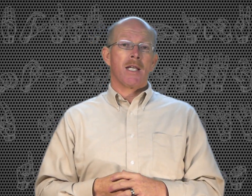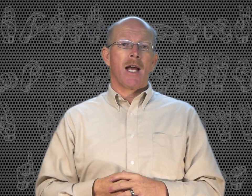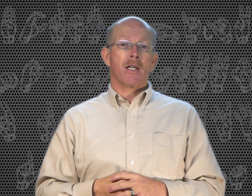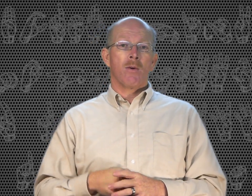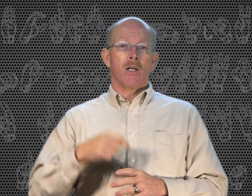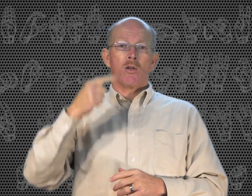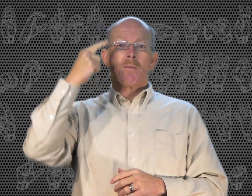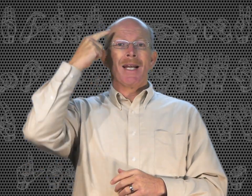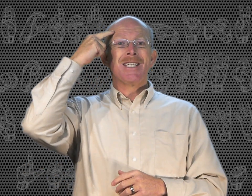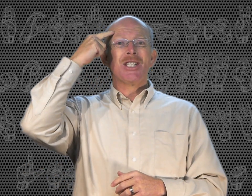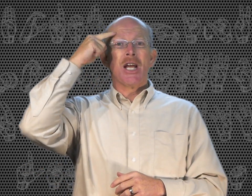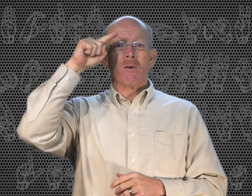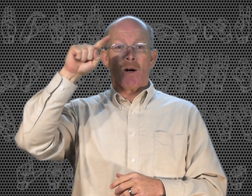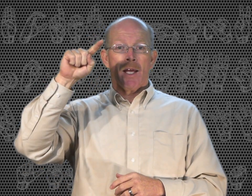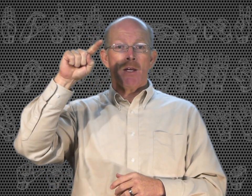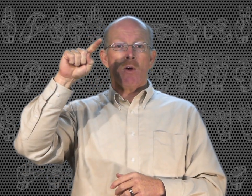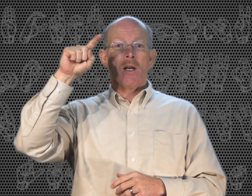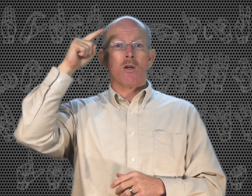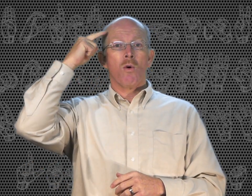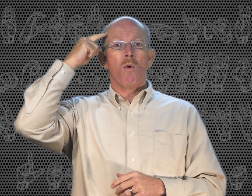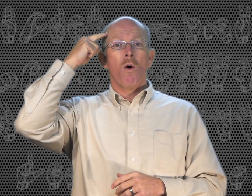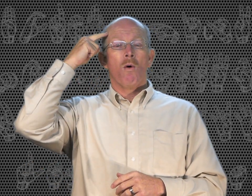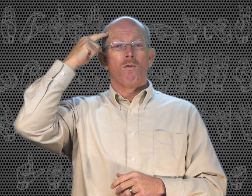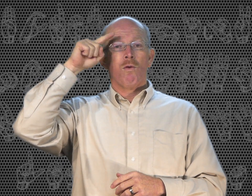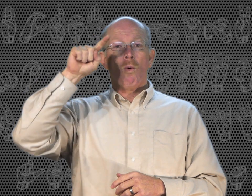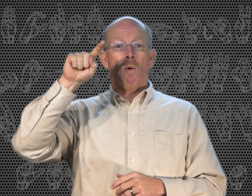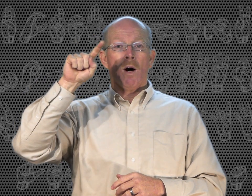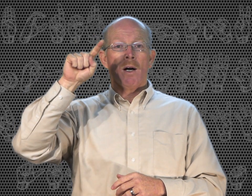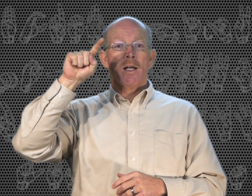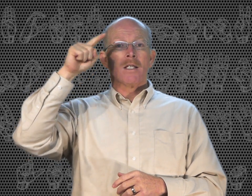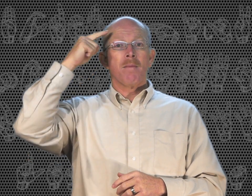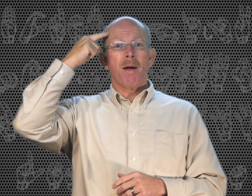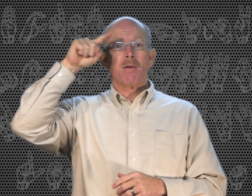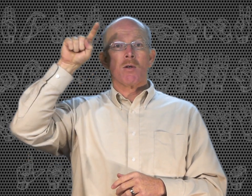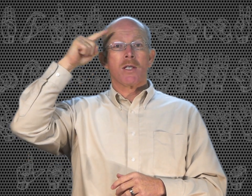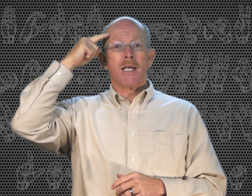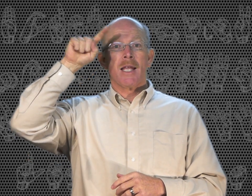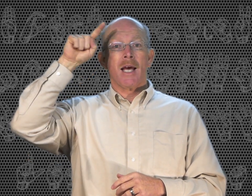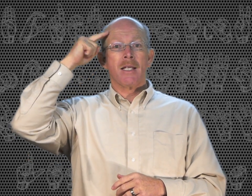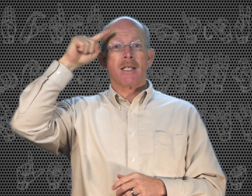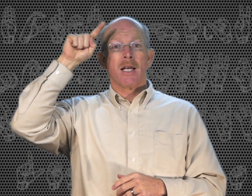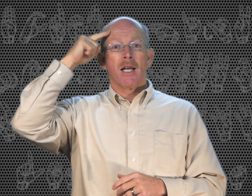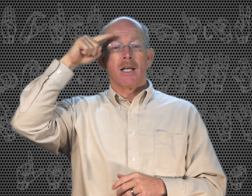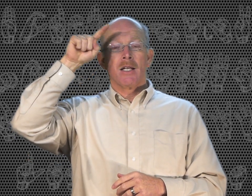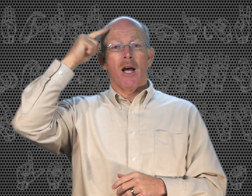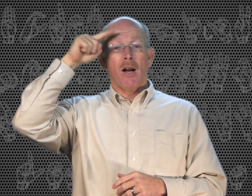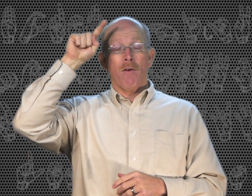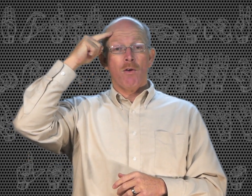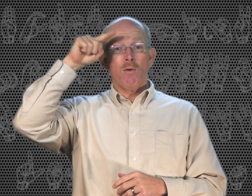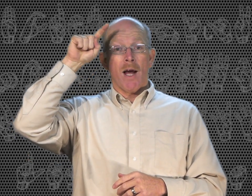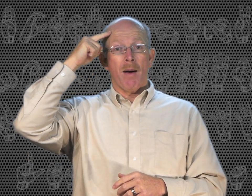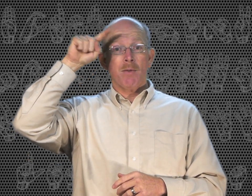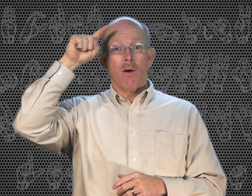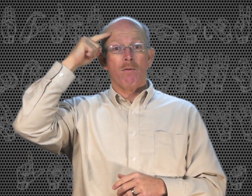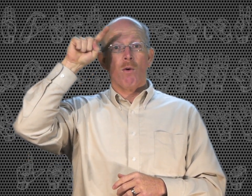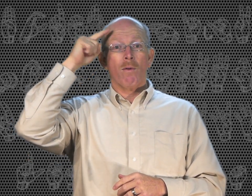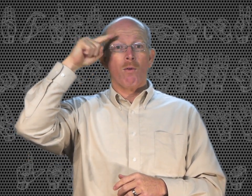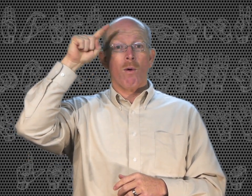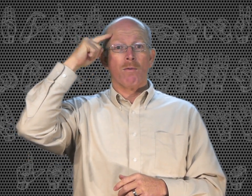sign you would use. But generally, you can do for. Sometimes you'll see this done a few times. For. For.